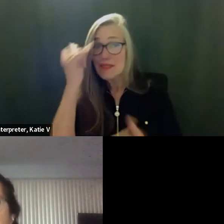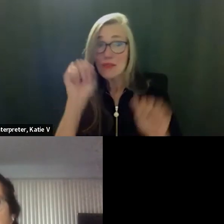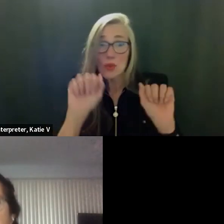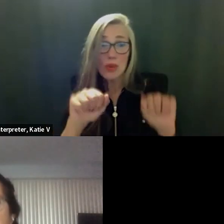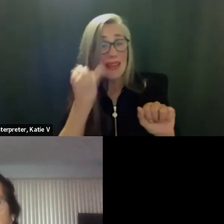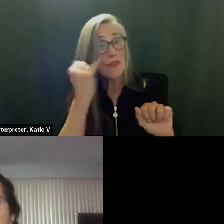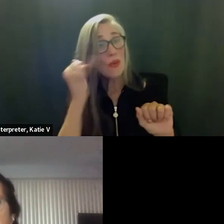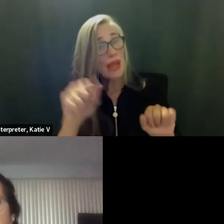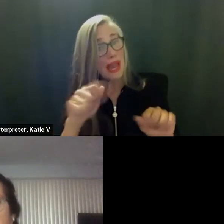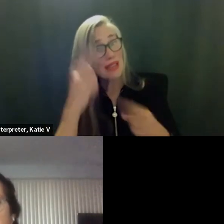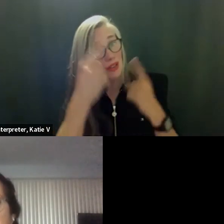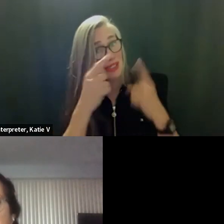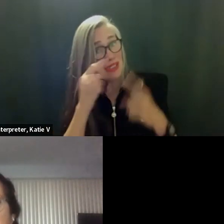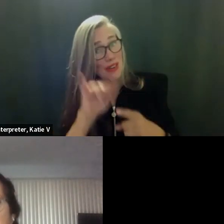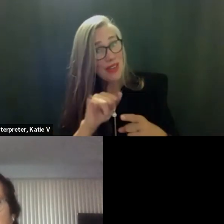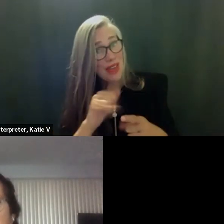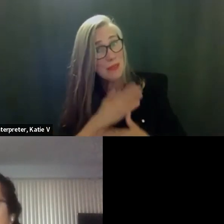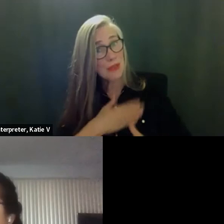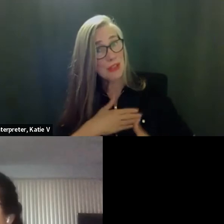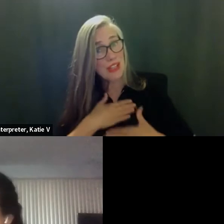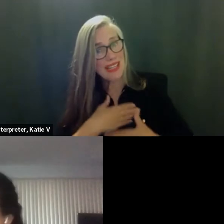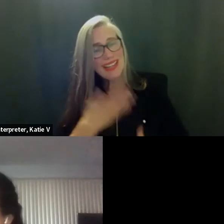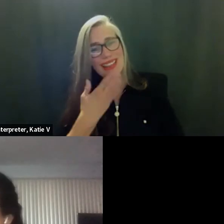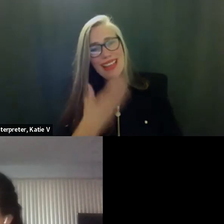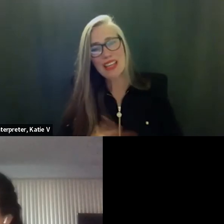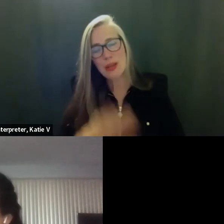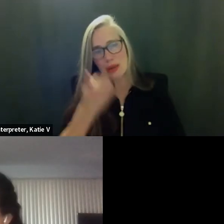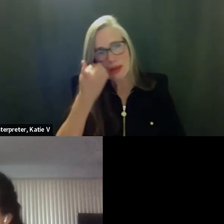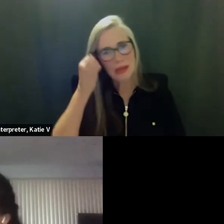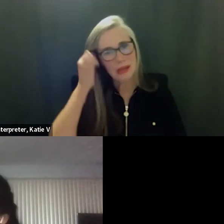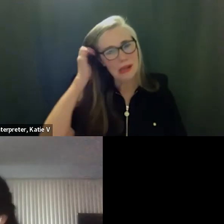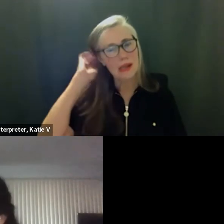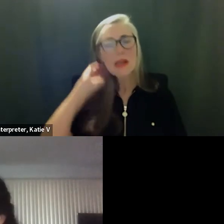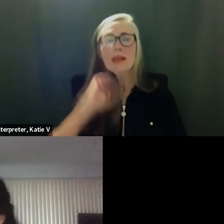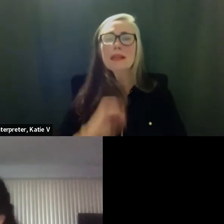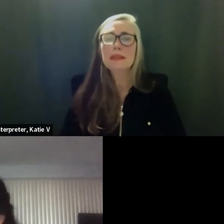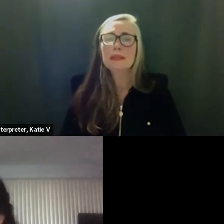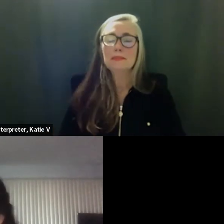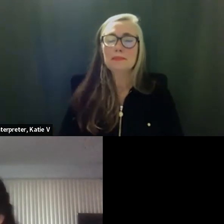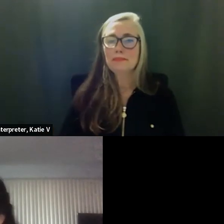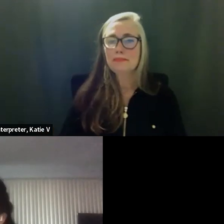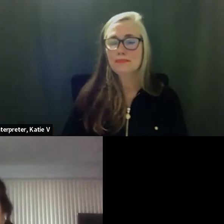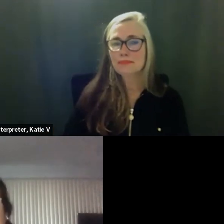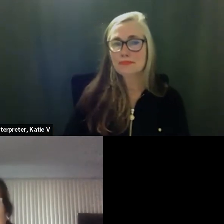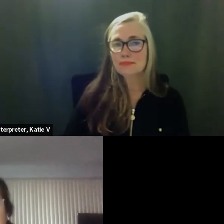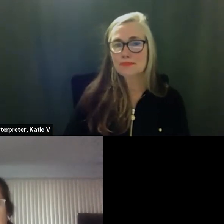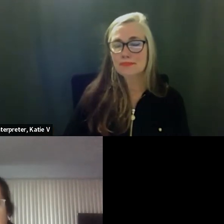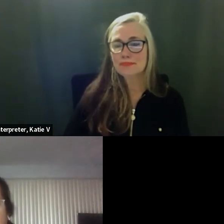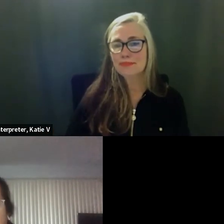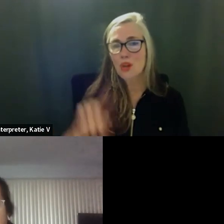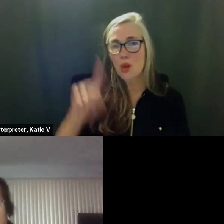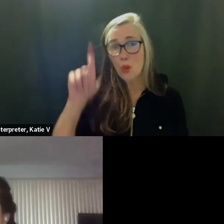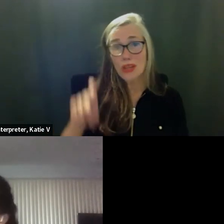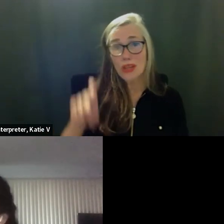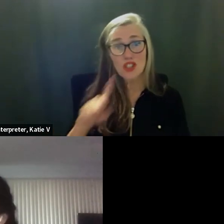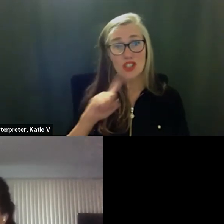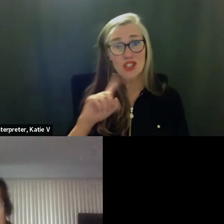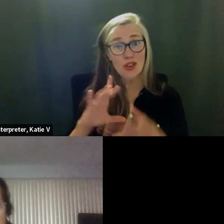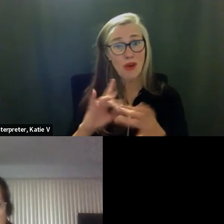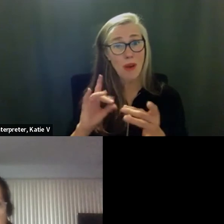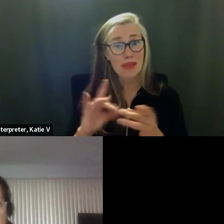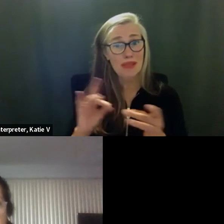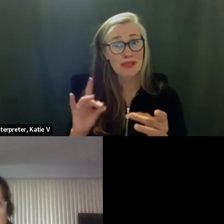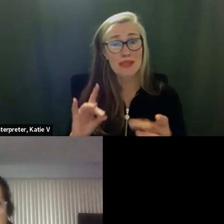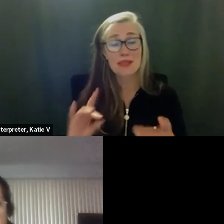okay that includes public comment okay great thank you questions or comments from the board members miss munoz